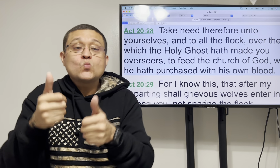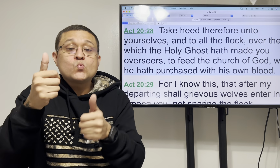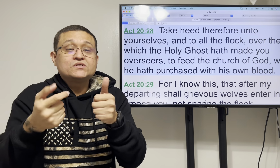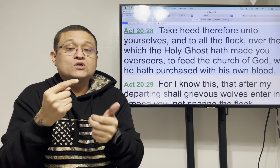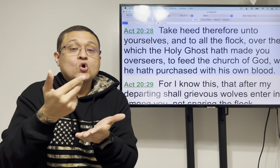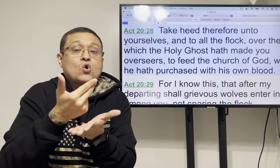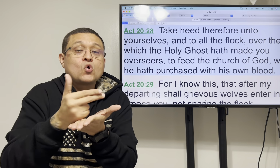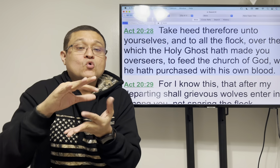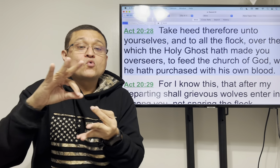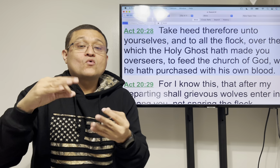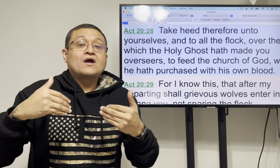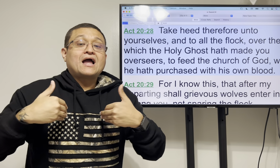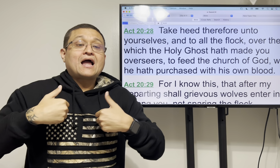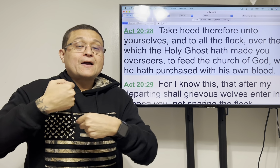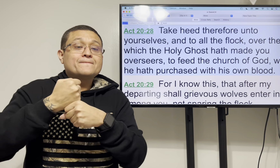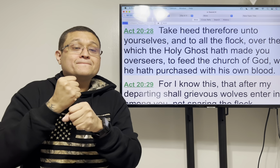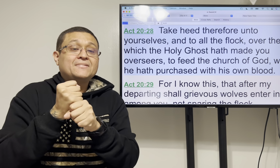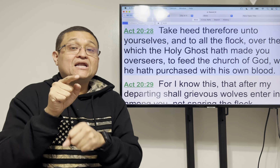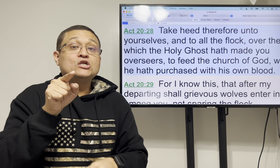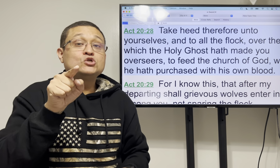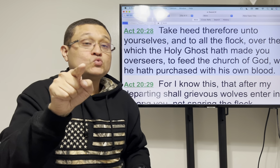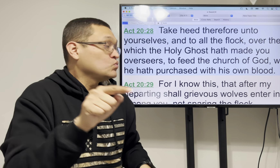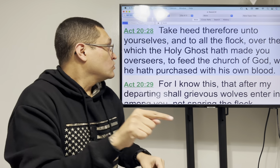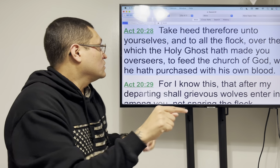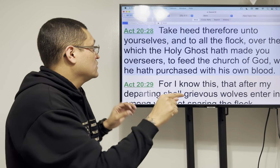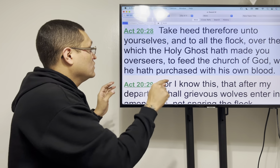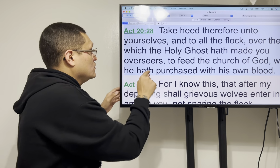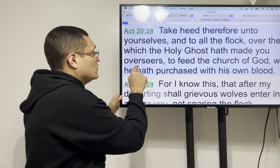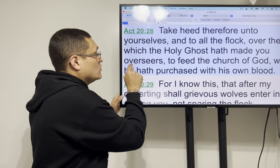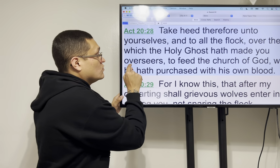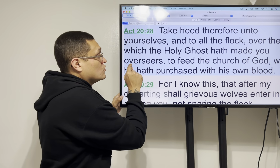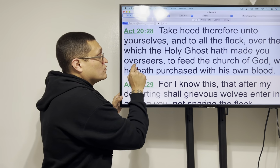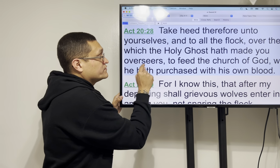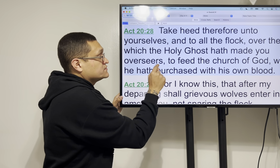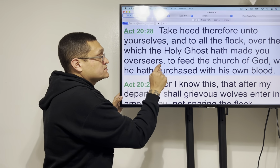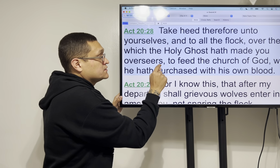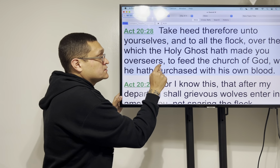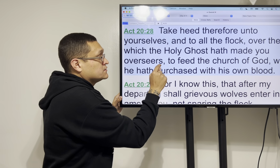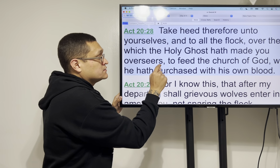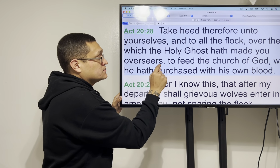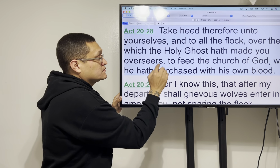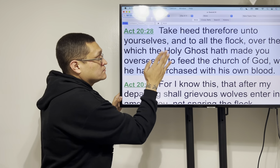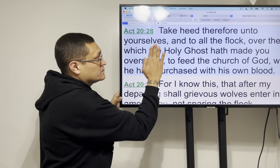over through which the Holy Ghost have made you overseers